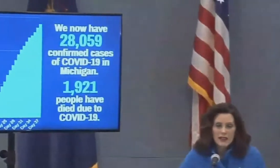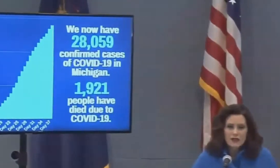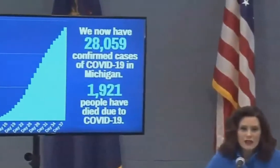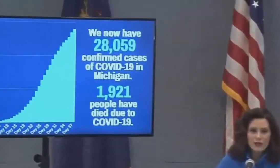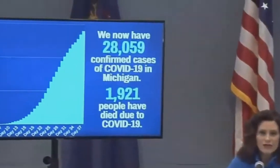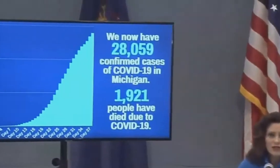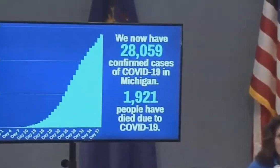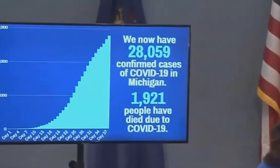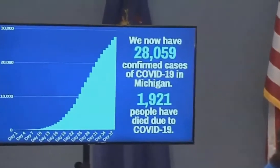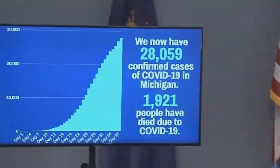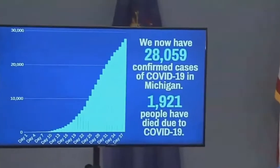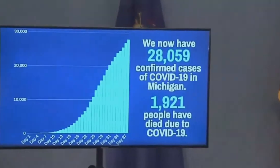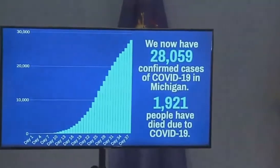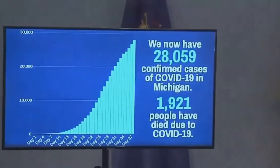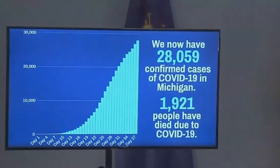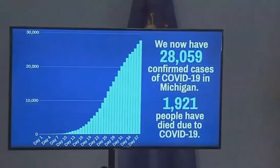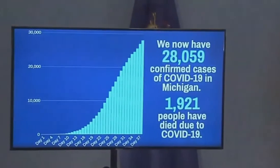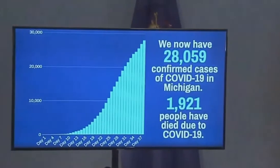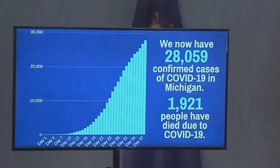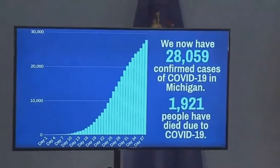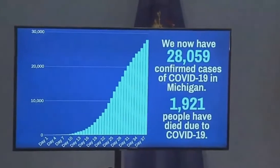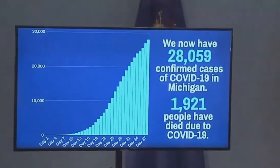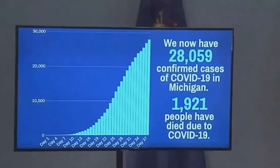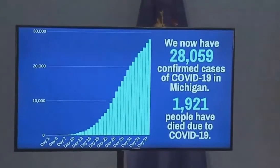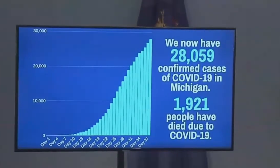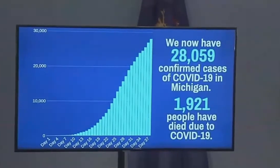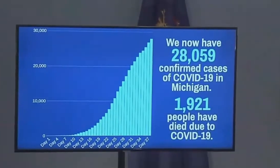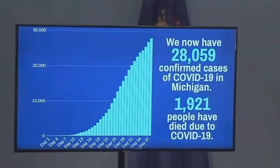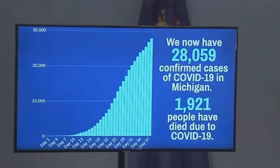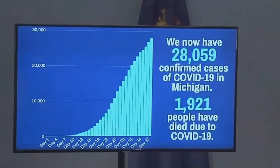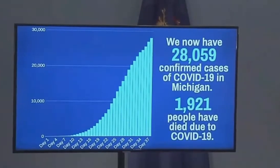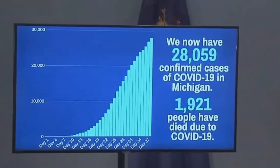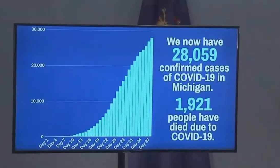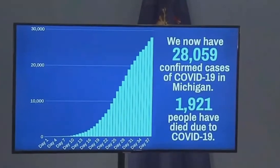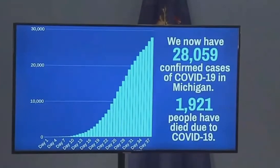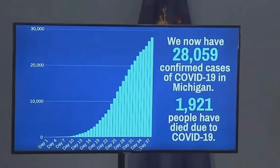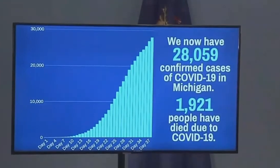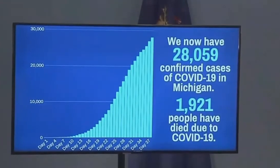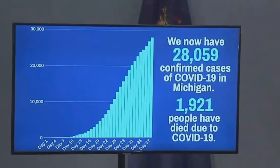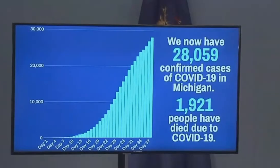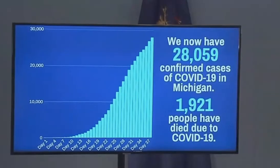In those numbers are also 1,921 deaths.